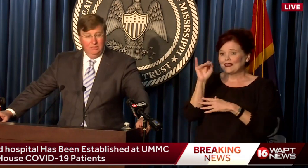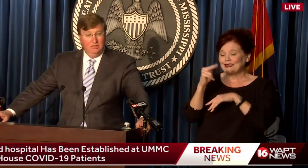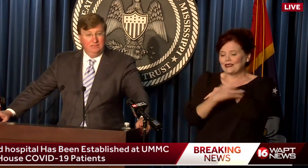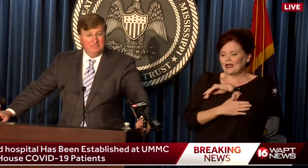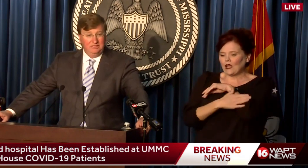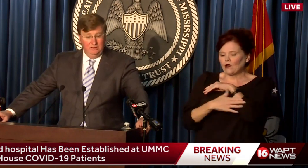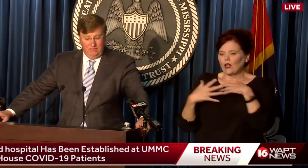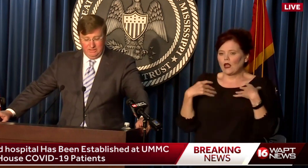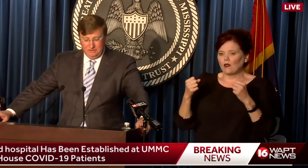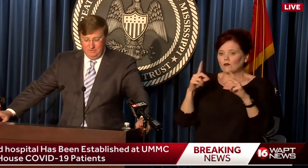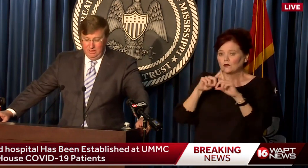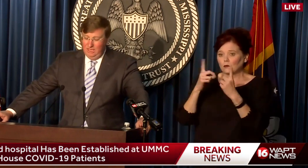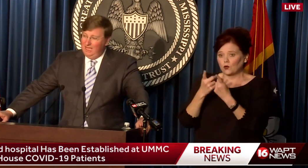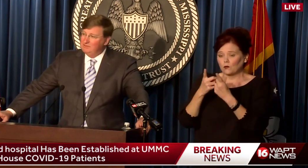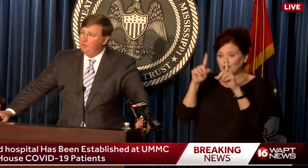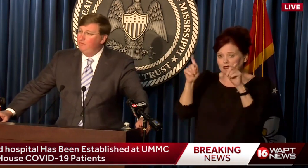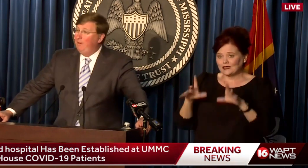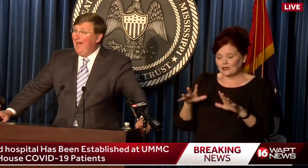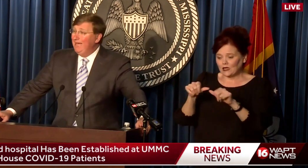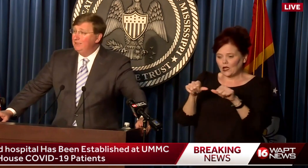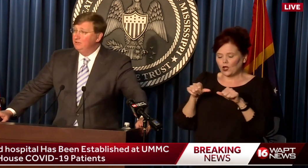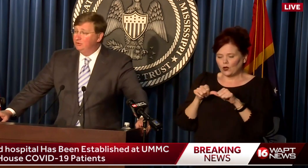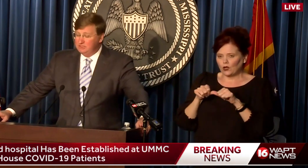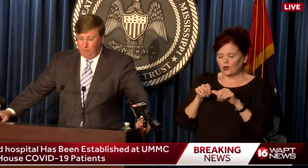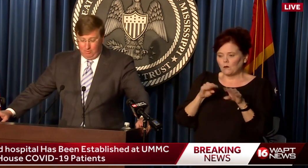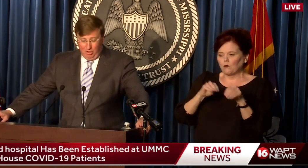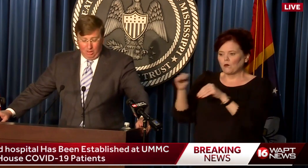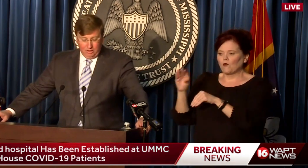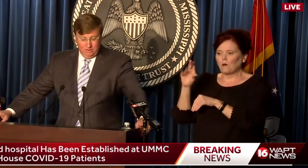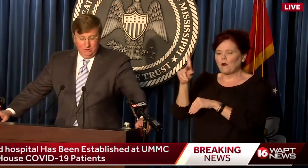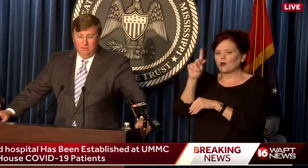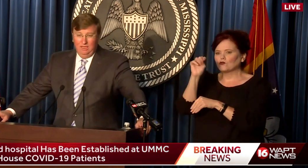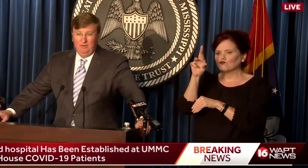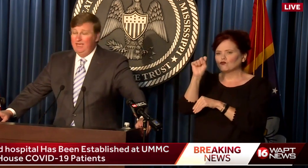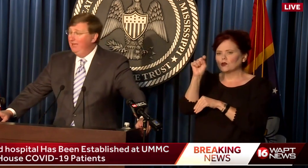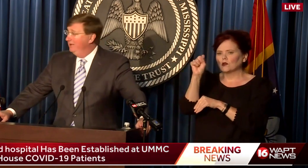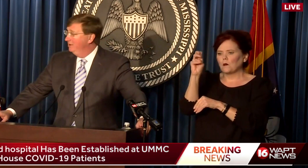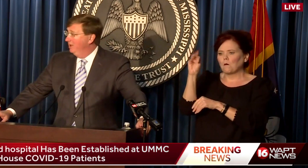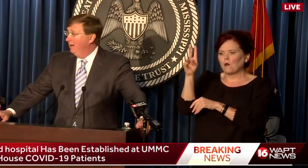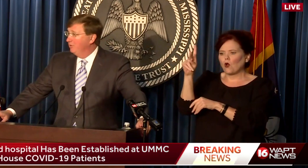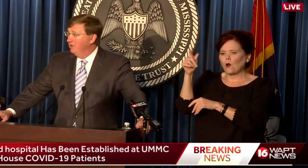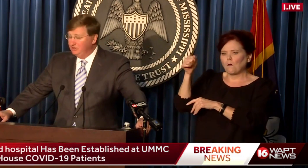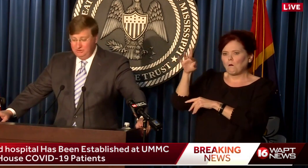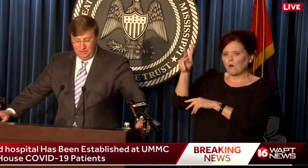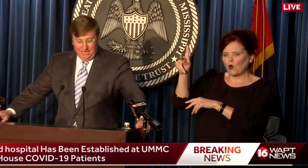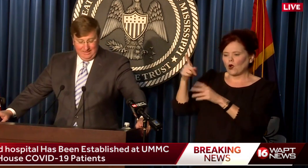Department testing location has moved back to Trustmark Park and began operations today.